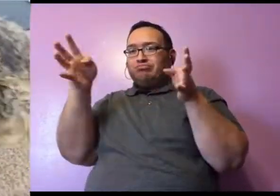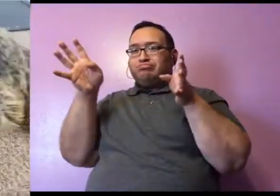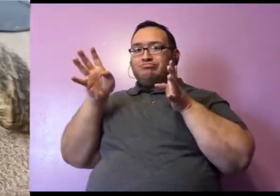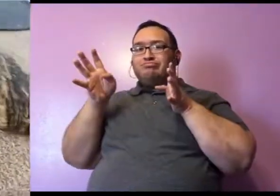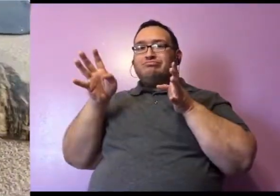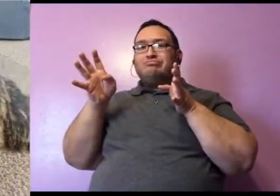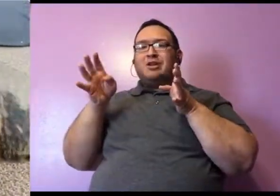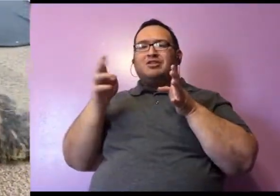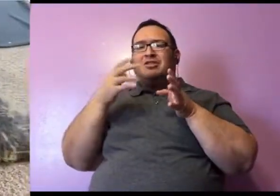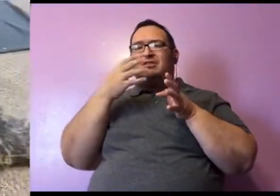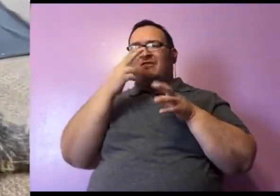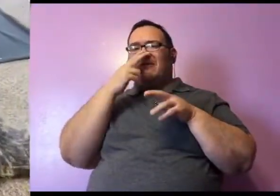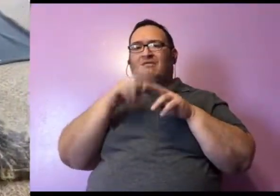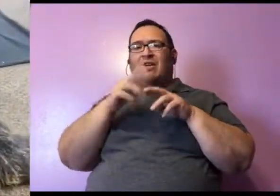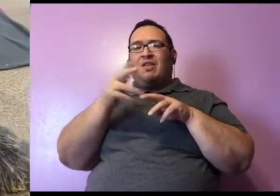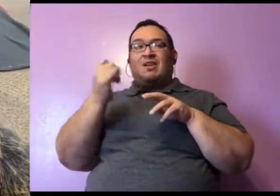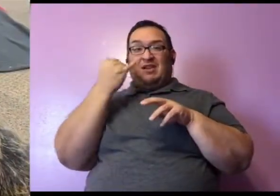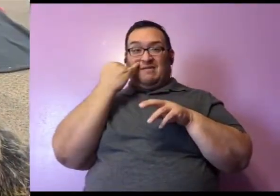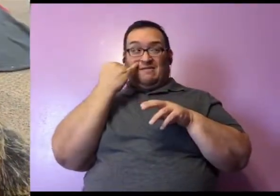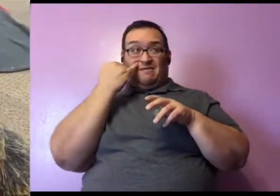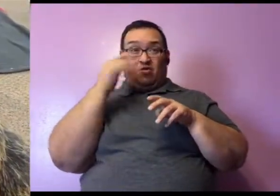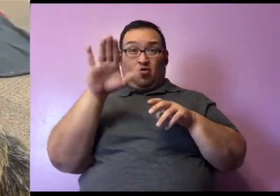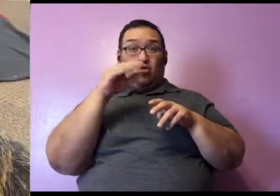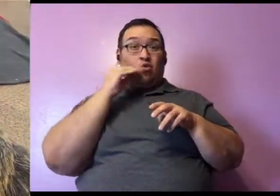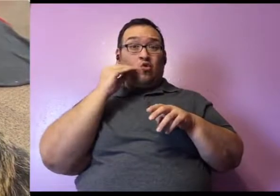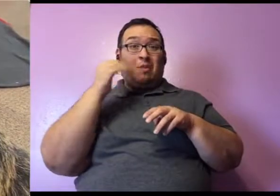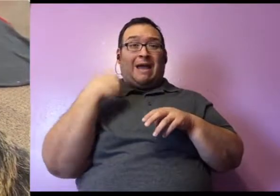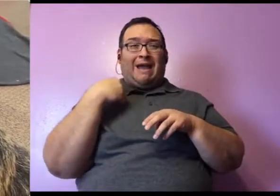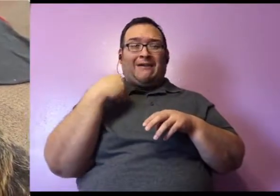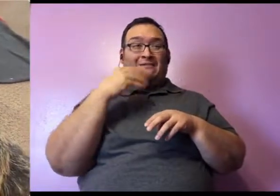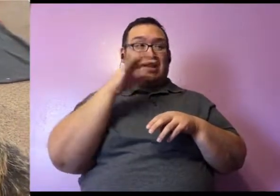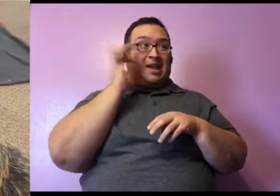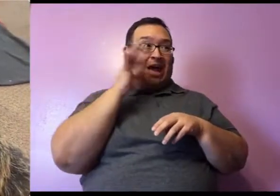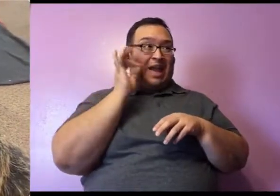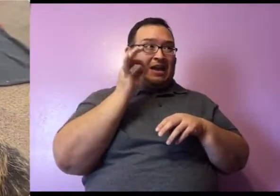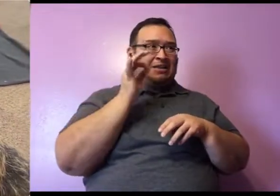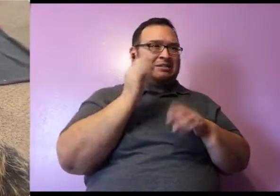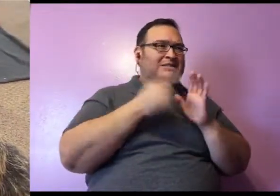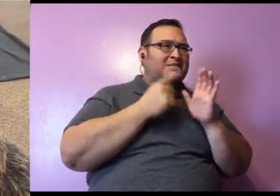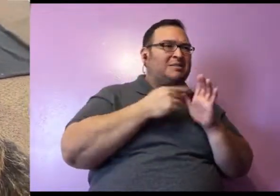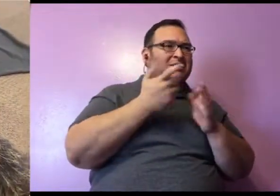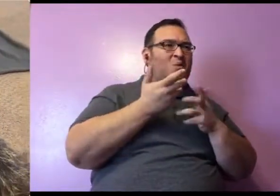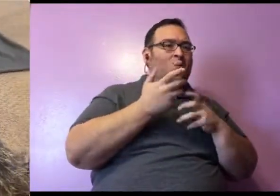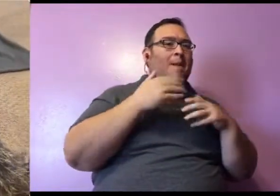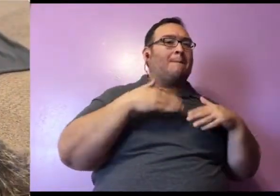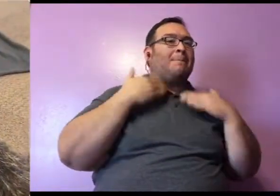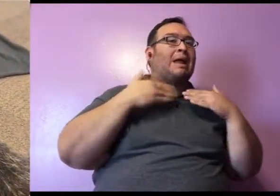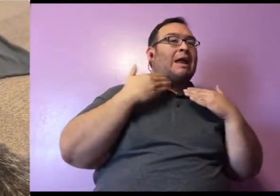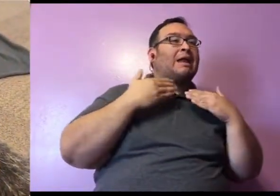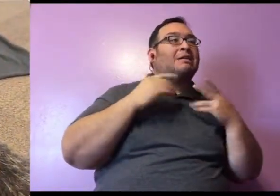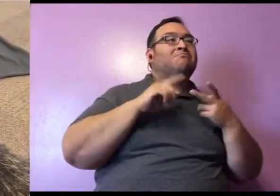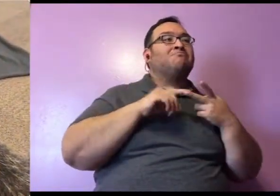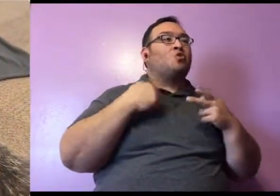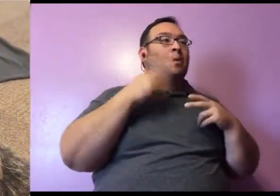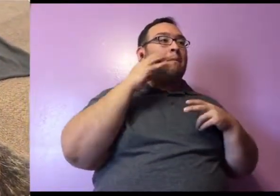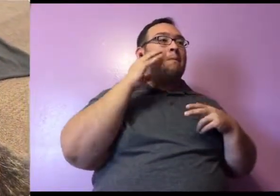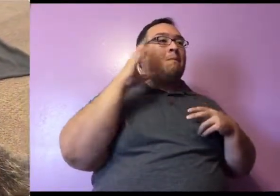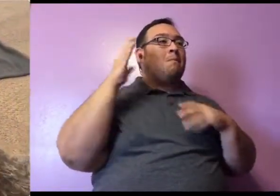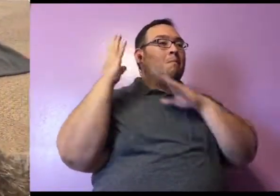lots of fun stuff with it. If you guys have any cats at home, you know that sometimes they'll need pillows and blankies where they kind of do the stuffing back and forth. She